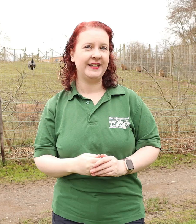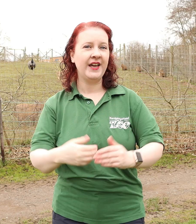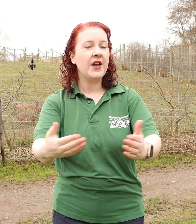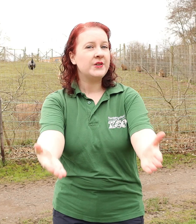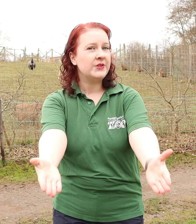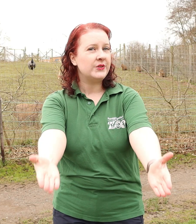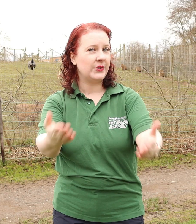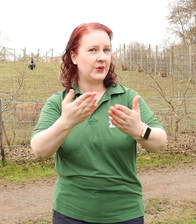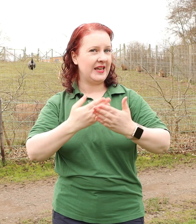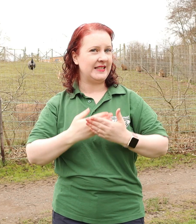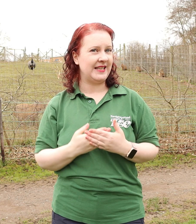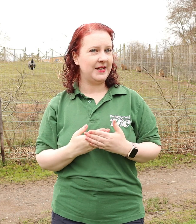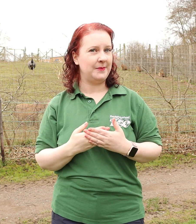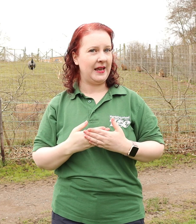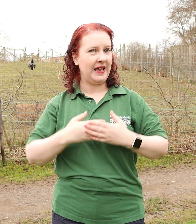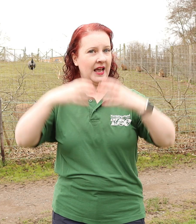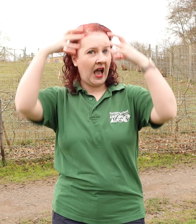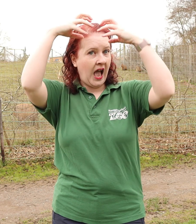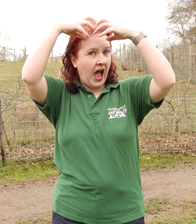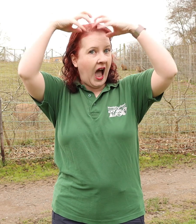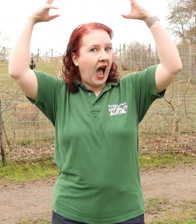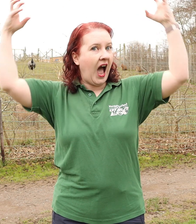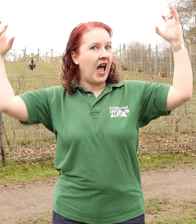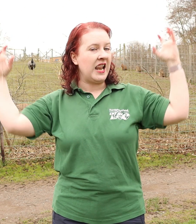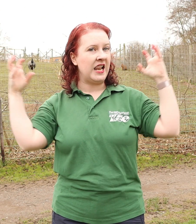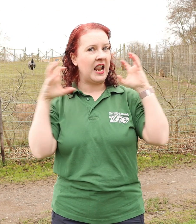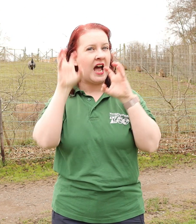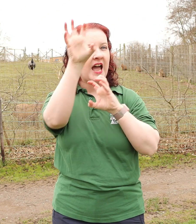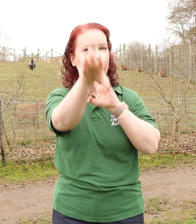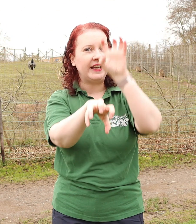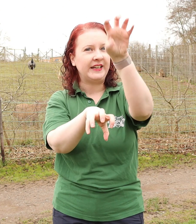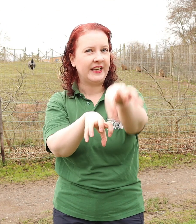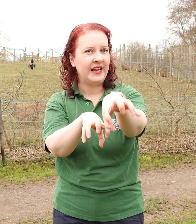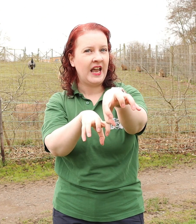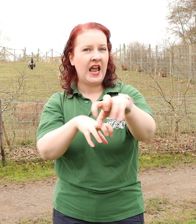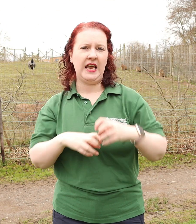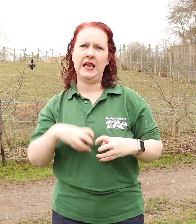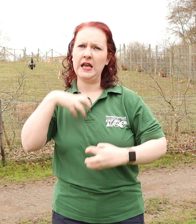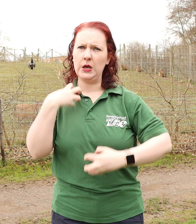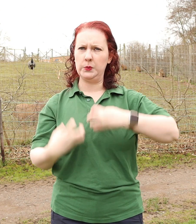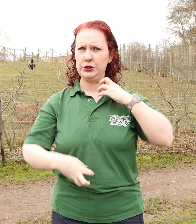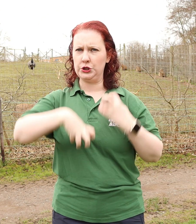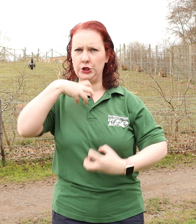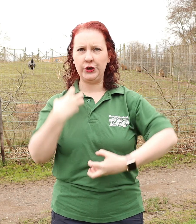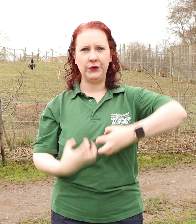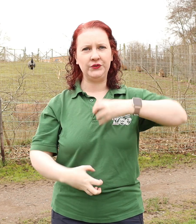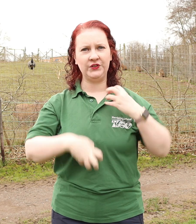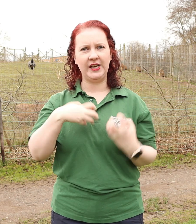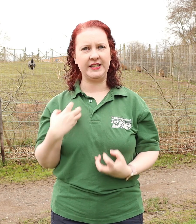So they sent me a lion. He was too fierce.